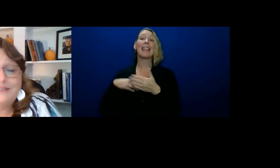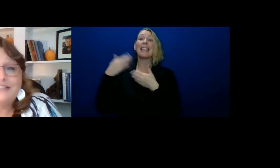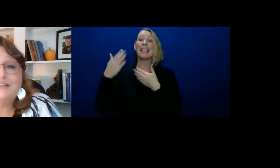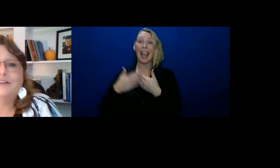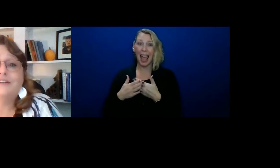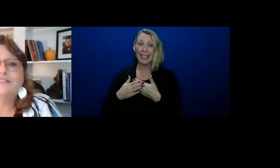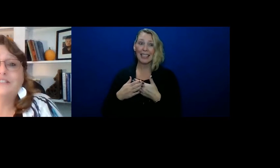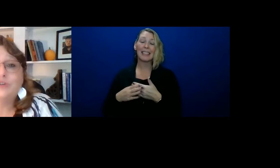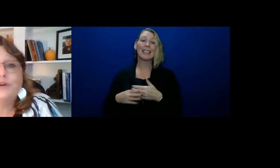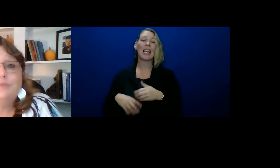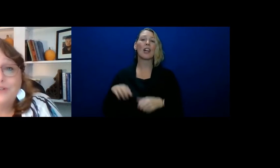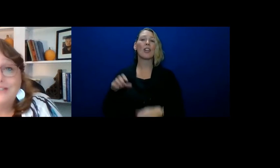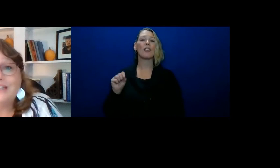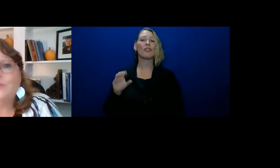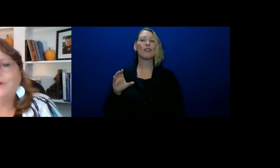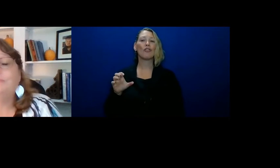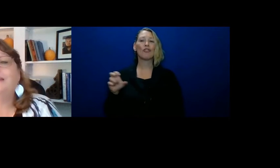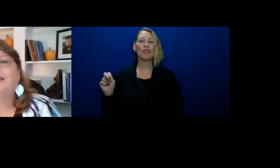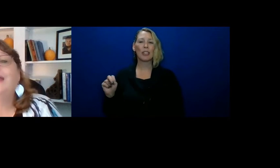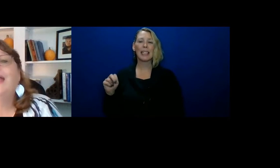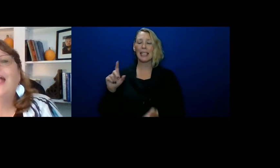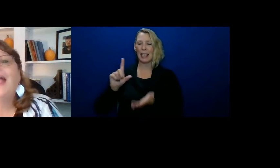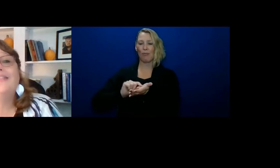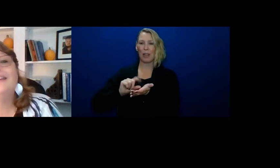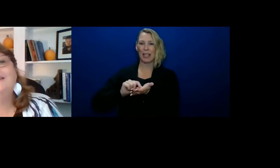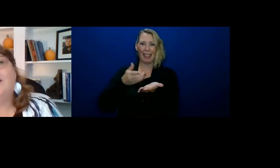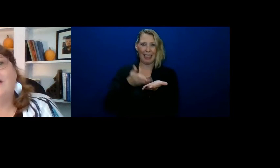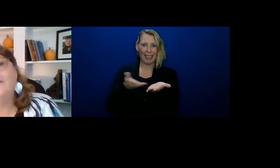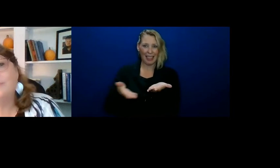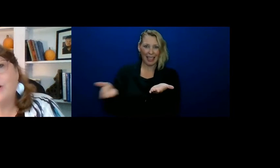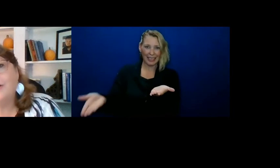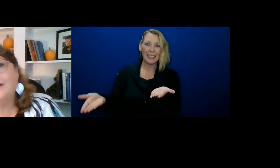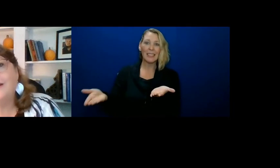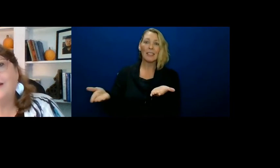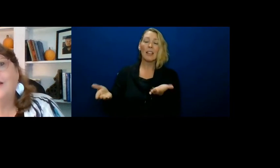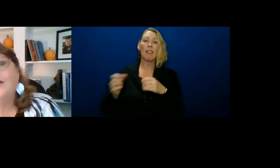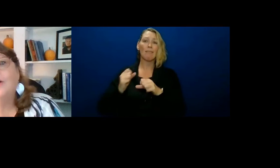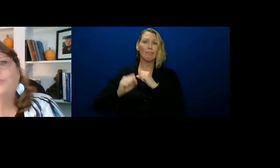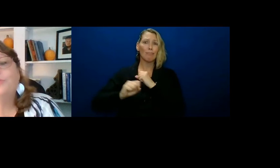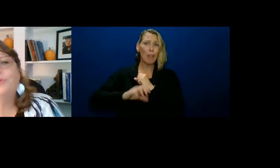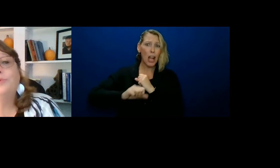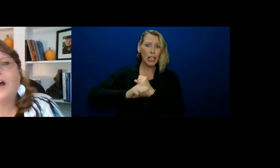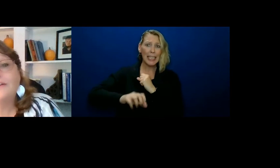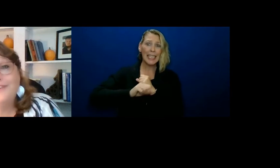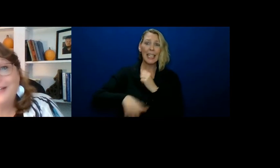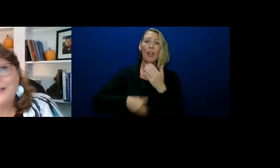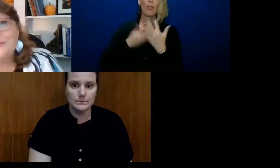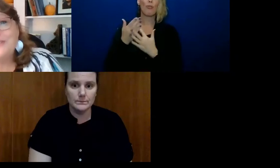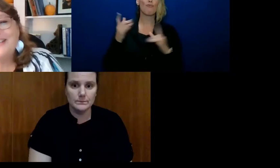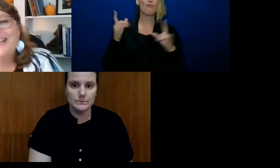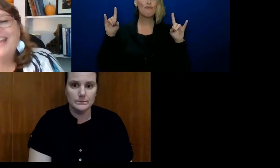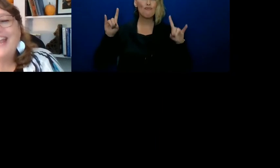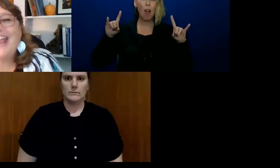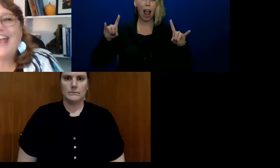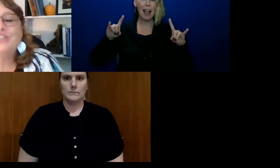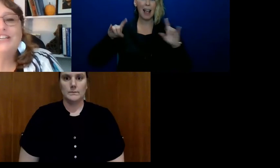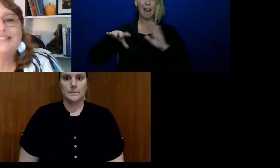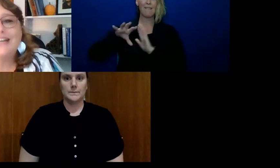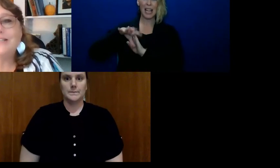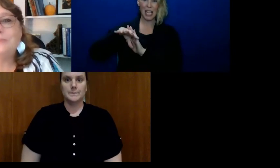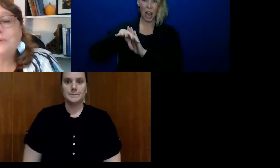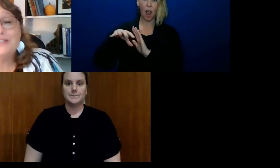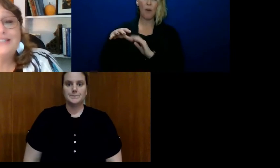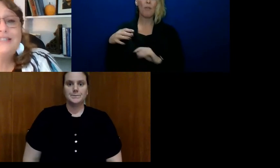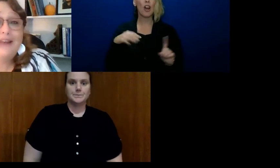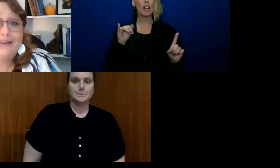printing materials and screen printing equipment. And they did all of their marketing through rock videos. And